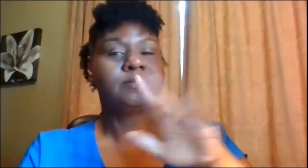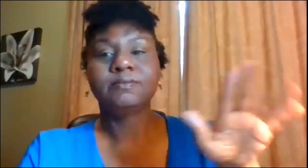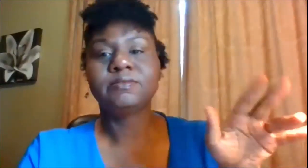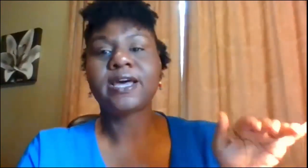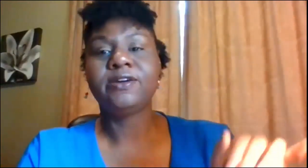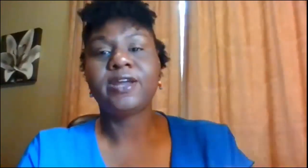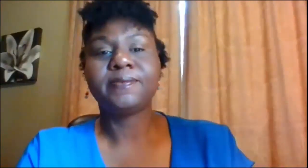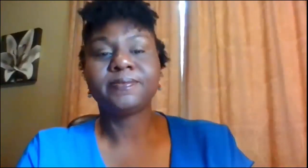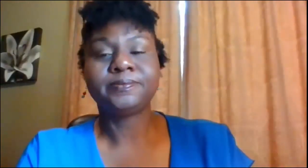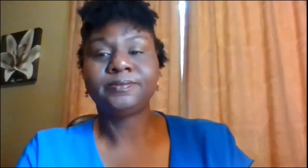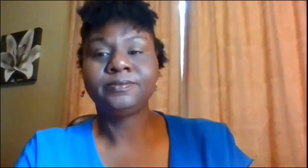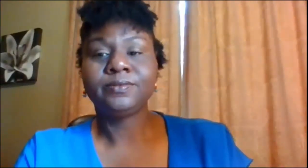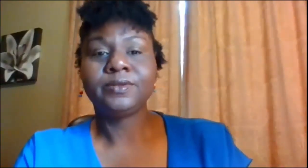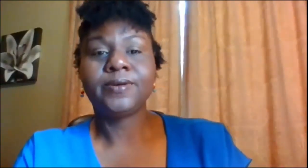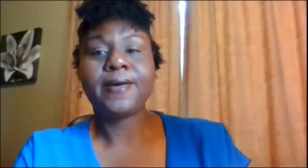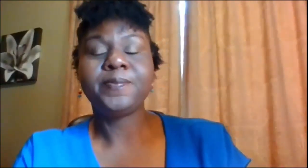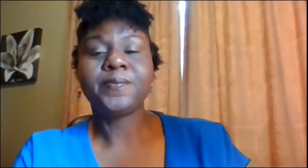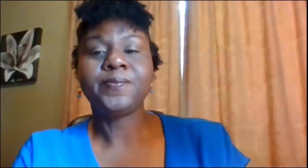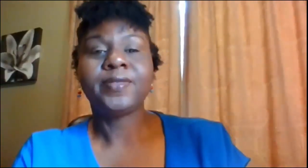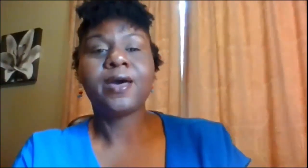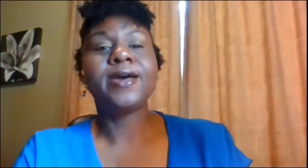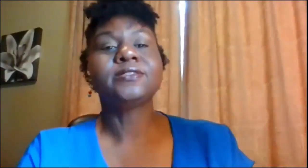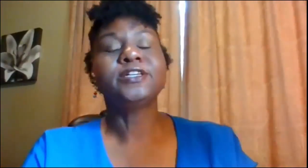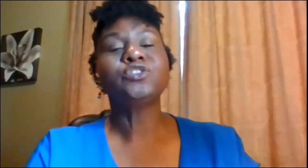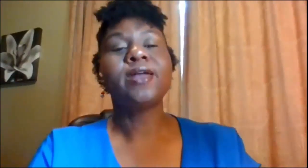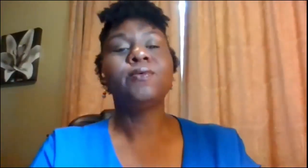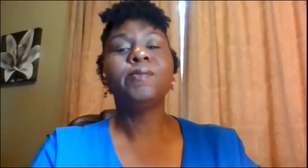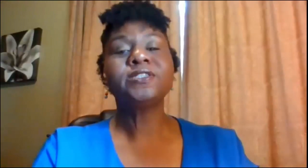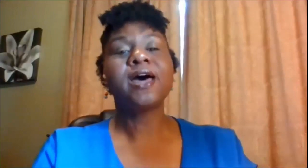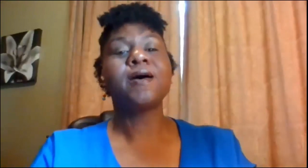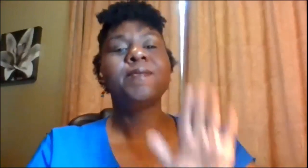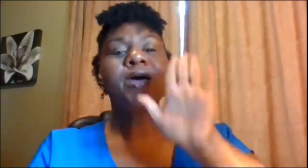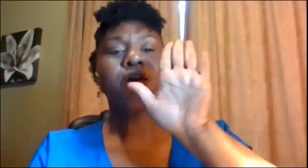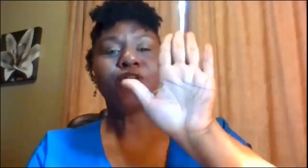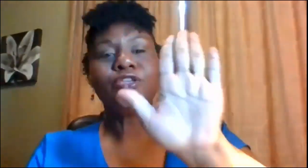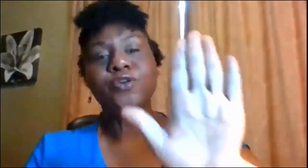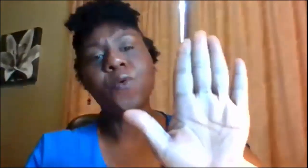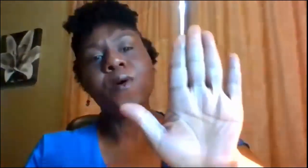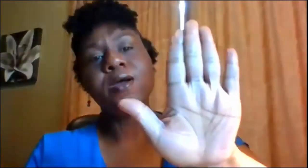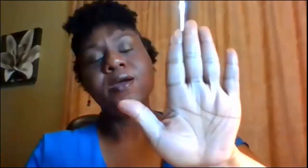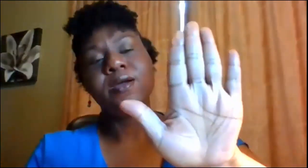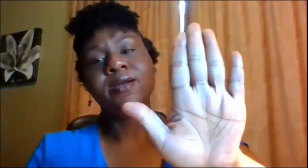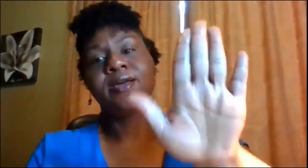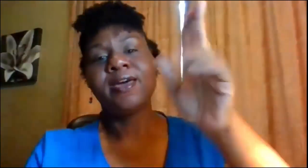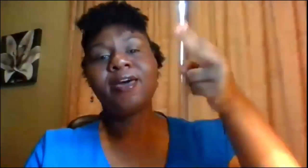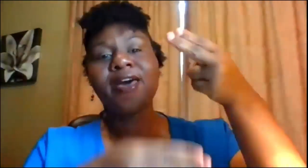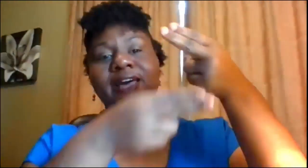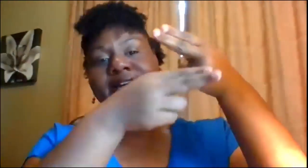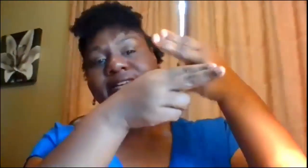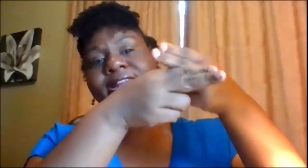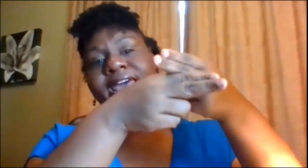sign your name okay all right so let's try that one more time your name